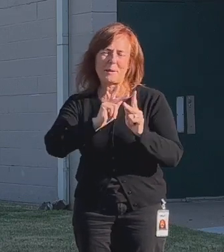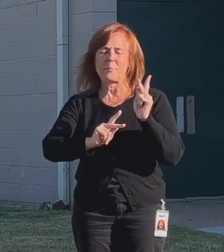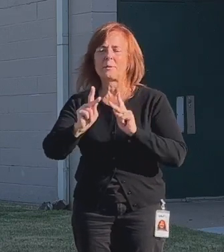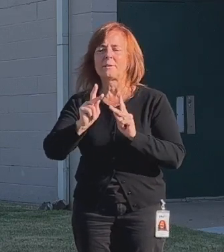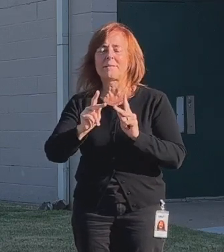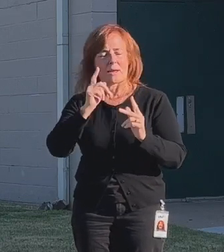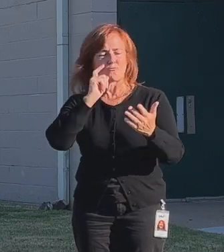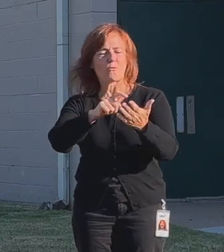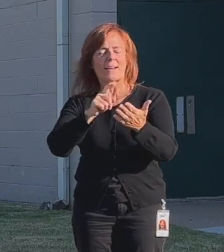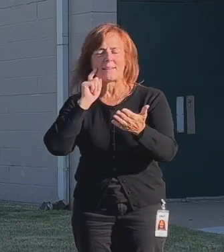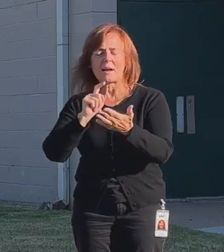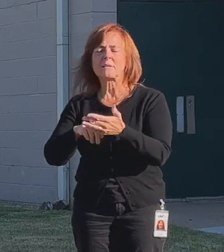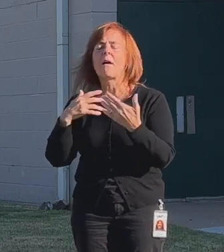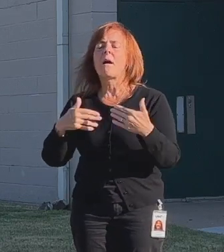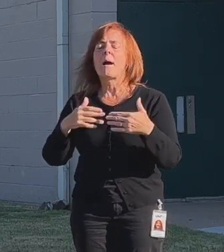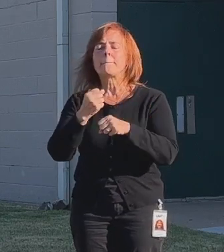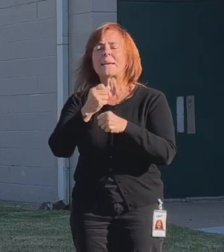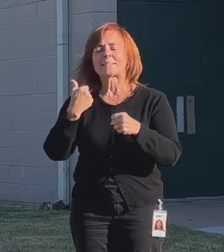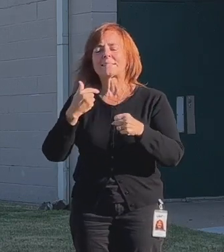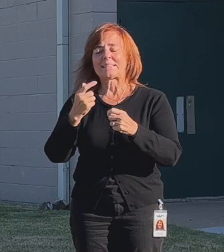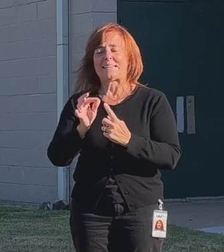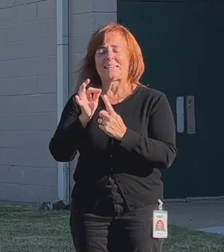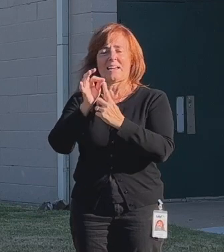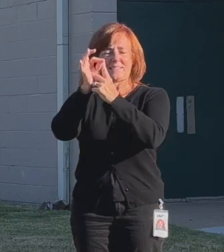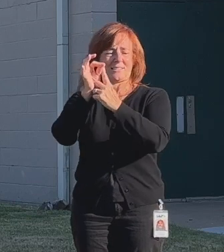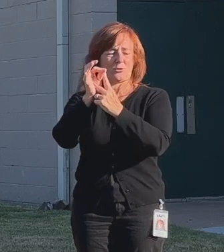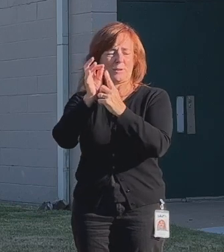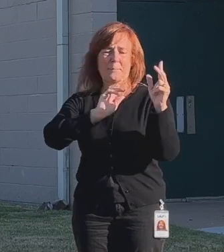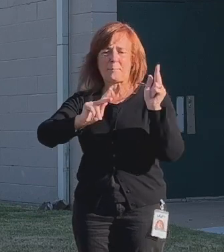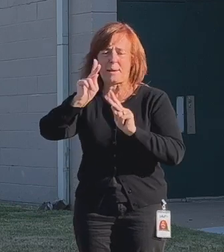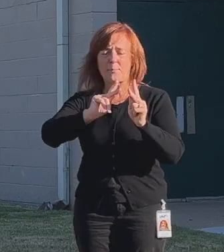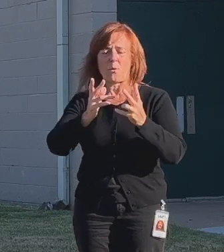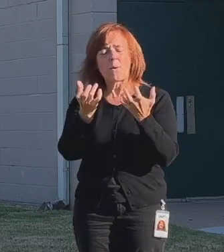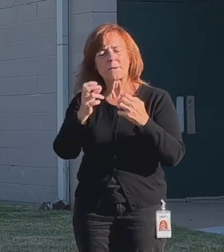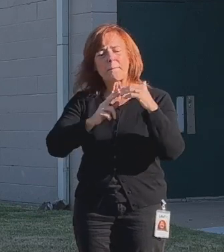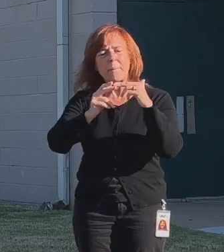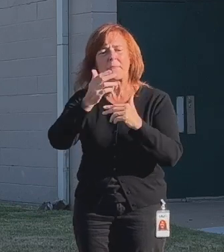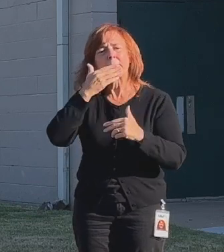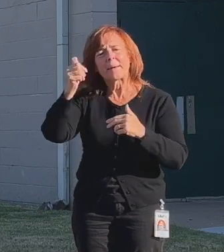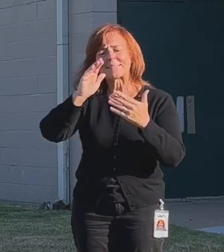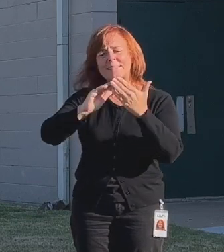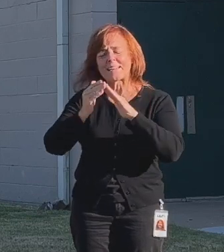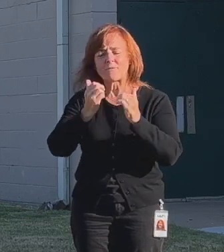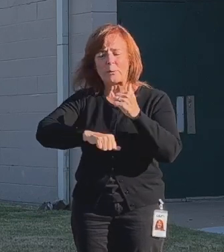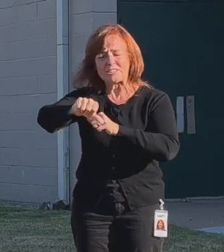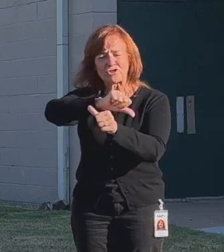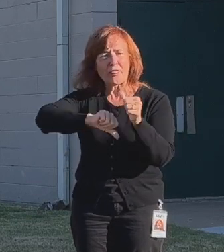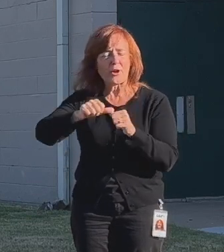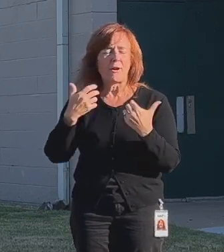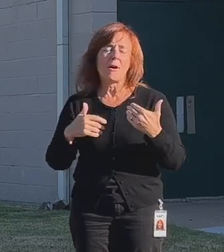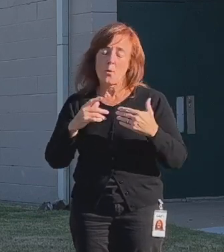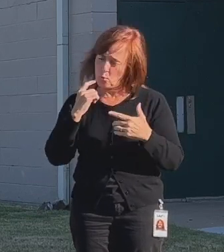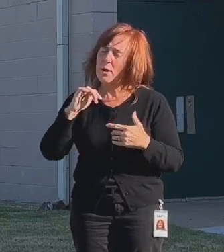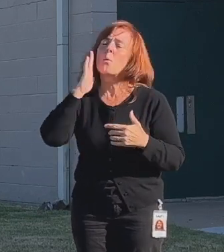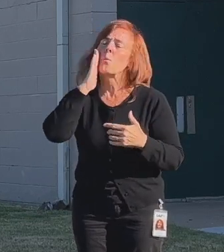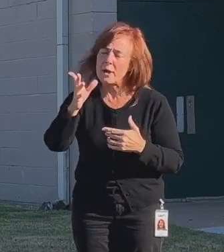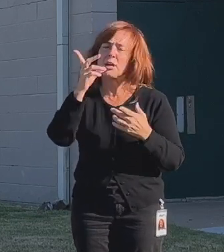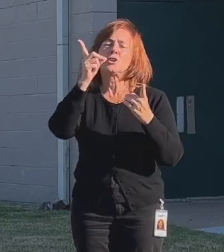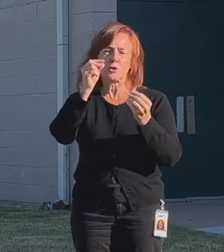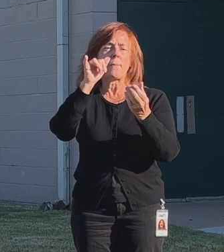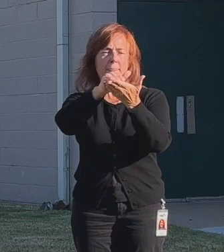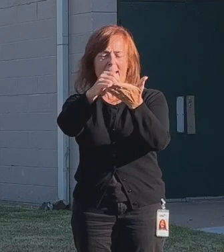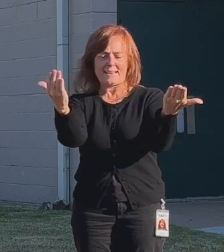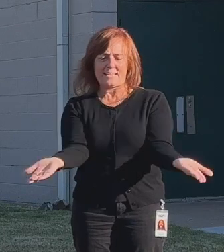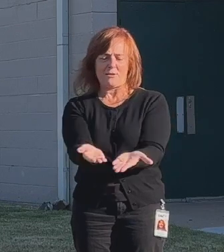recognize what makes each of us unique and want to build the best city that we can for one another. And we're going to do that